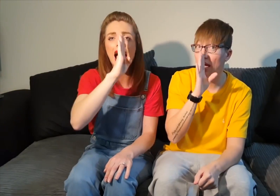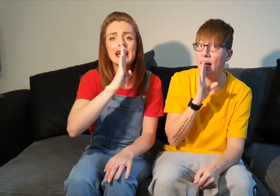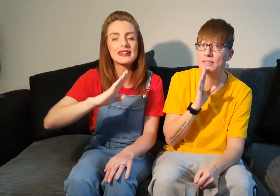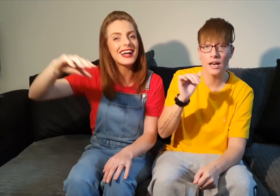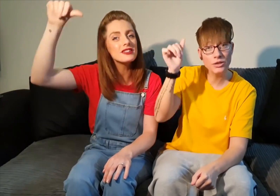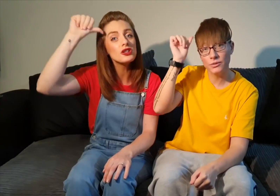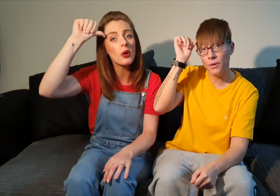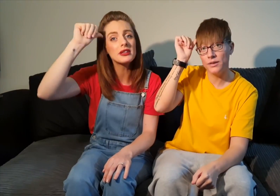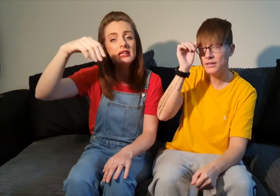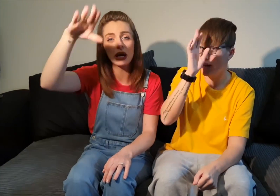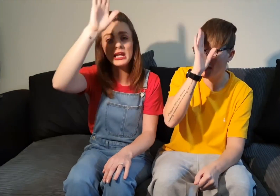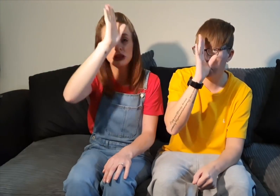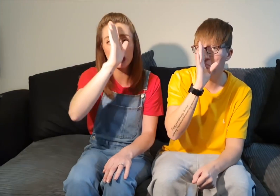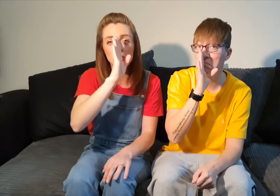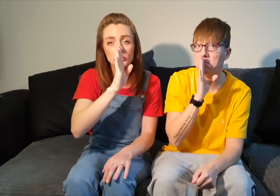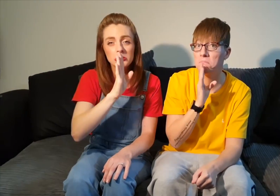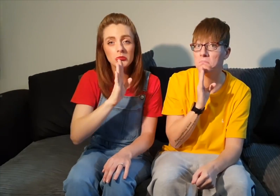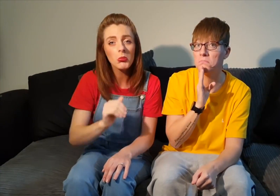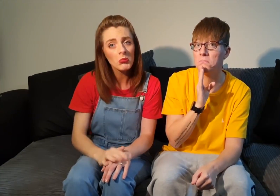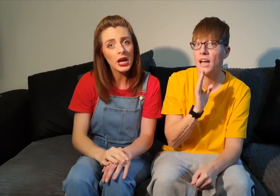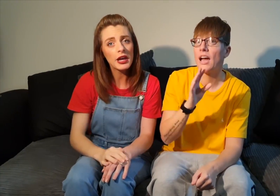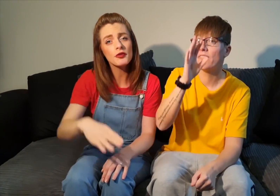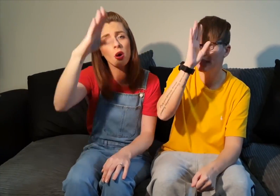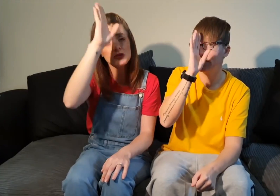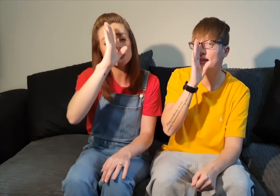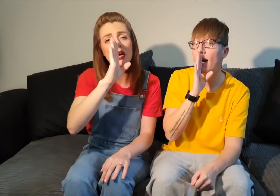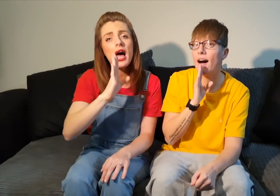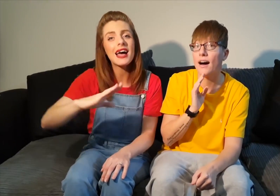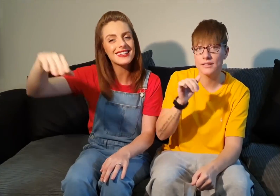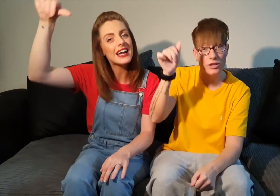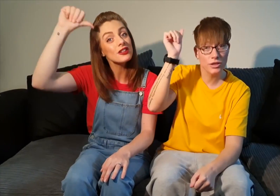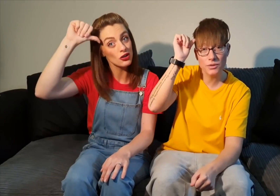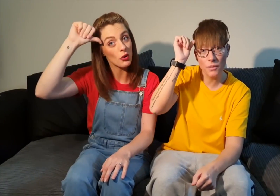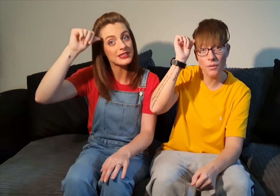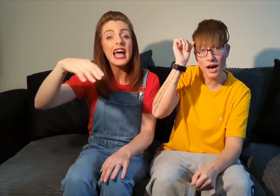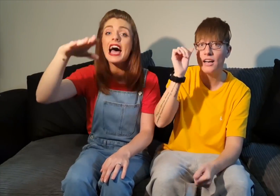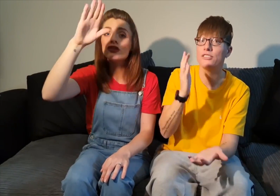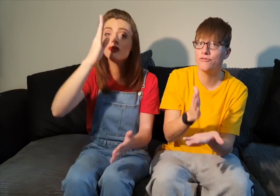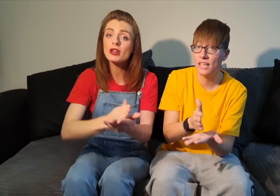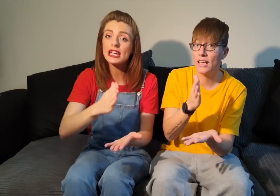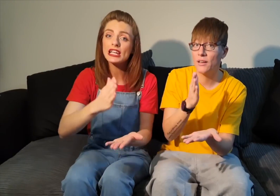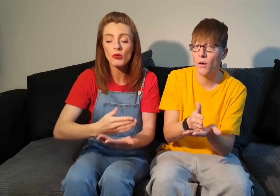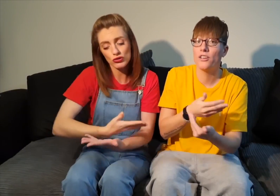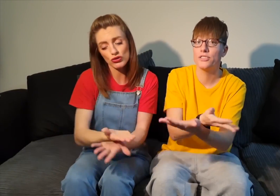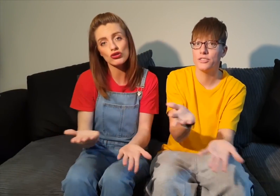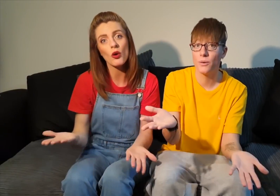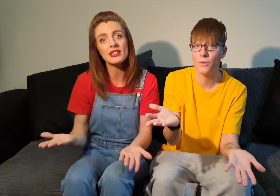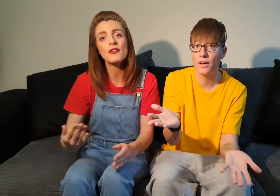and you know it sign like this if you're sad and you know it and you really want to show it if